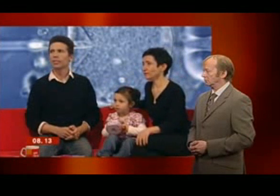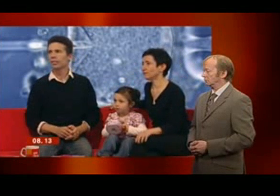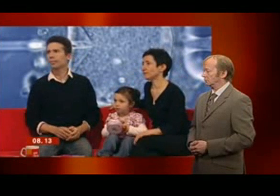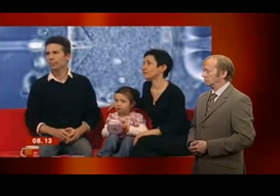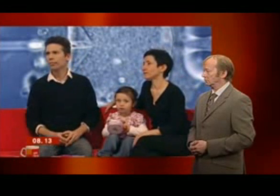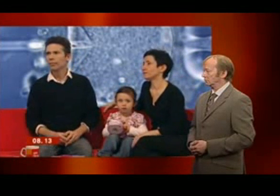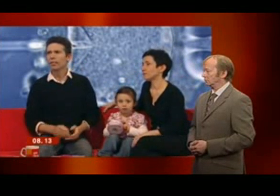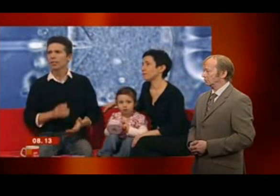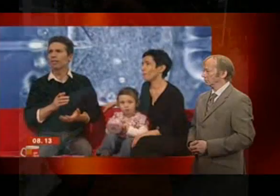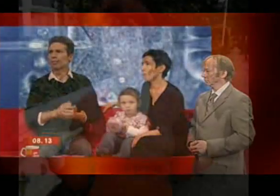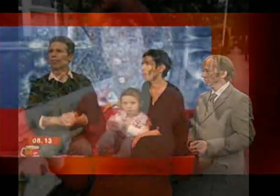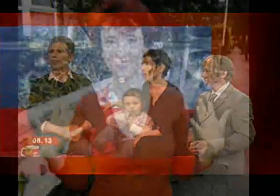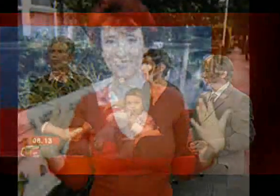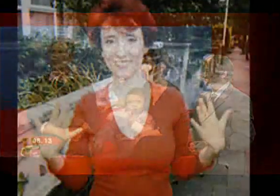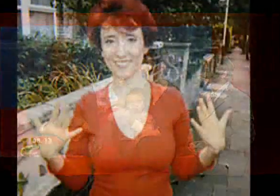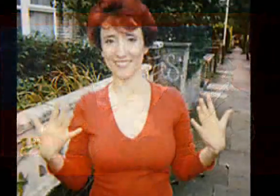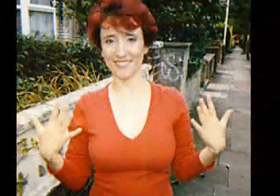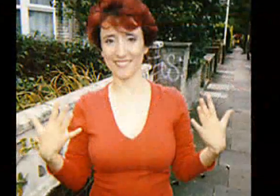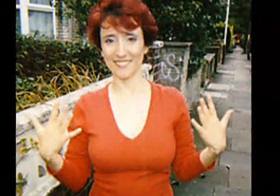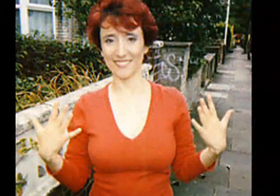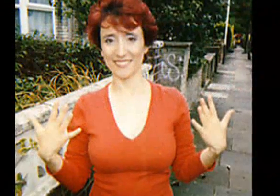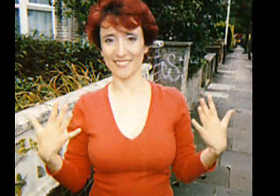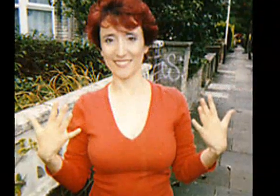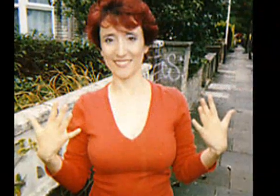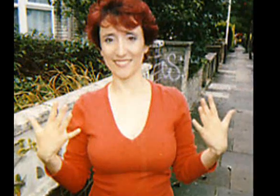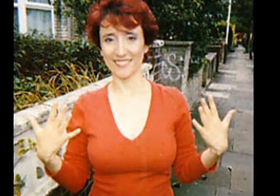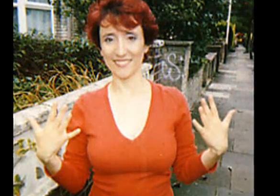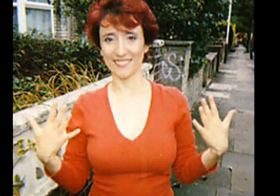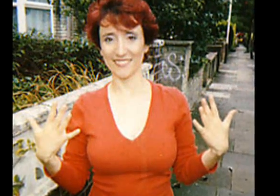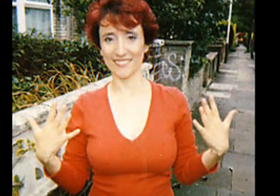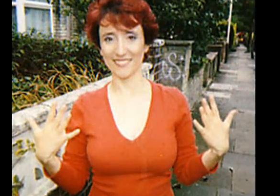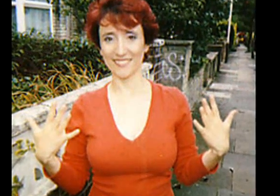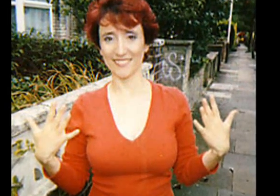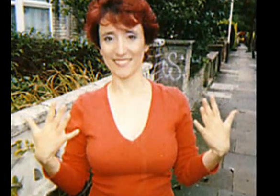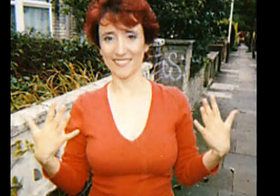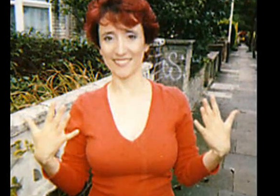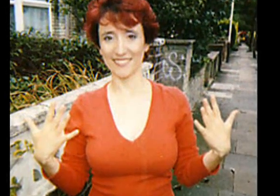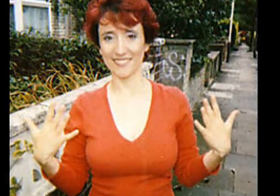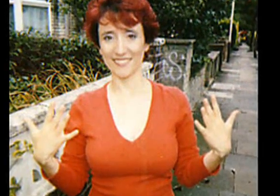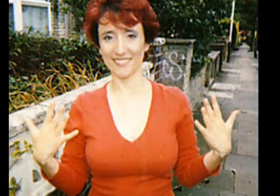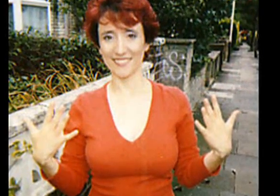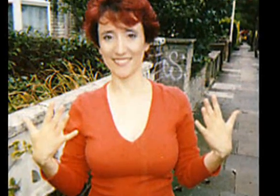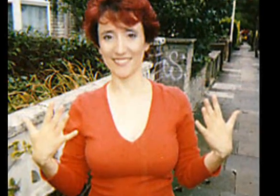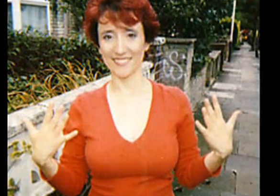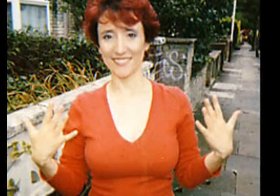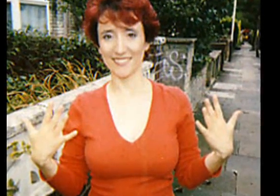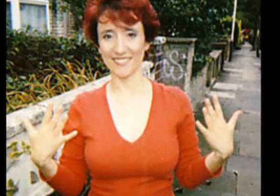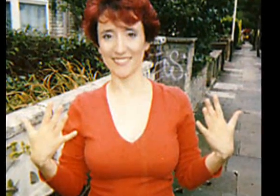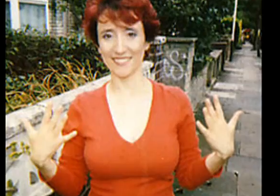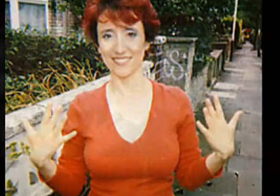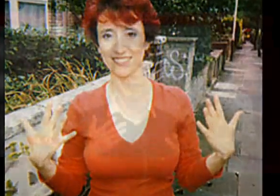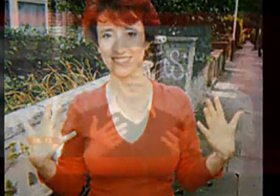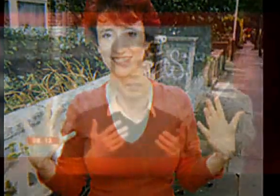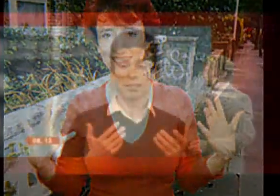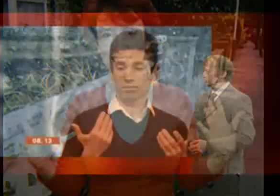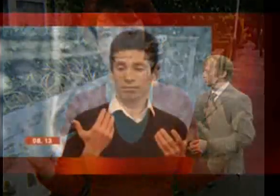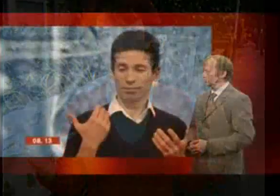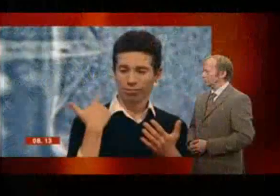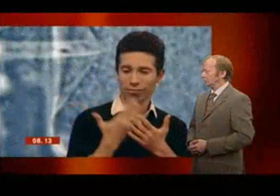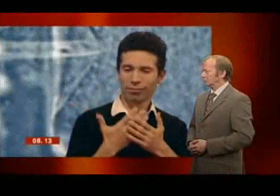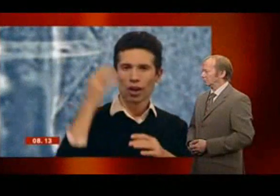They said they were pleased that their first daughter, who was conceived naturally, was born deaf and now they want to have a second child.